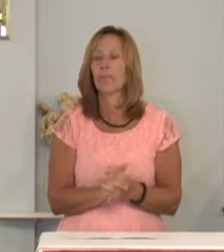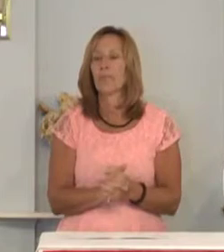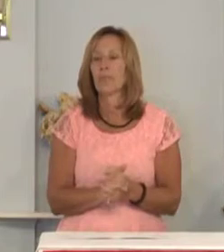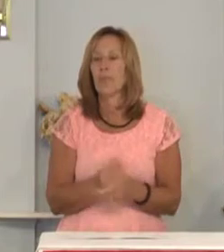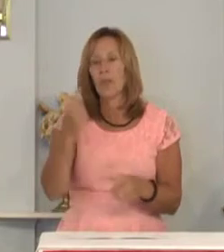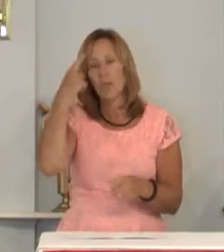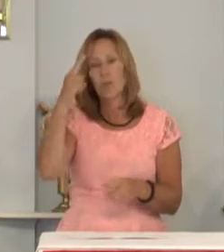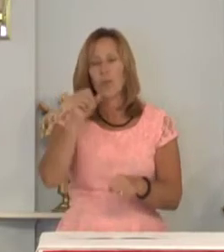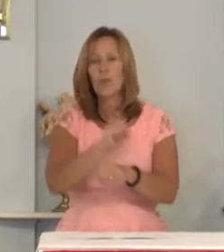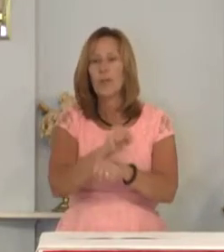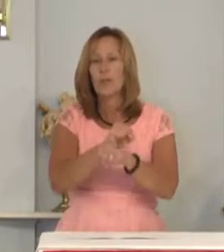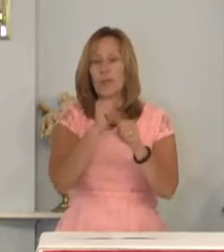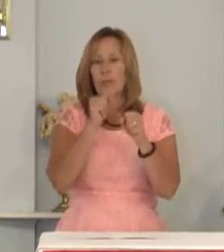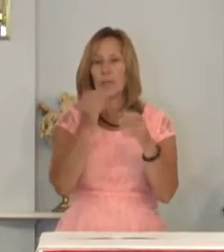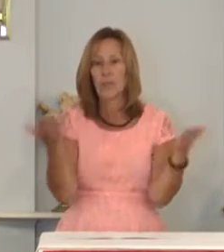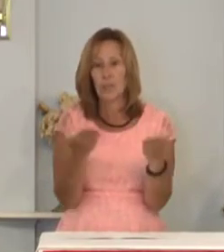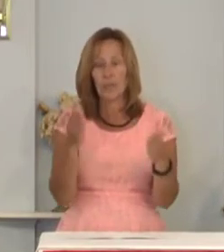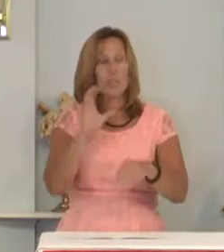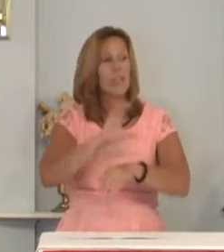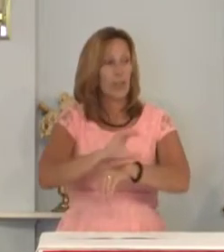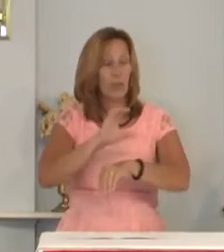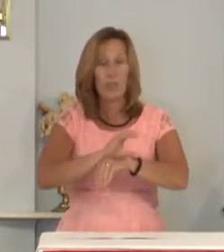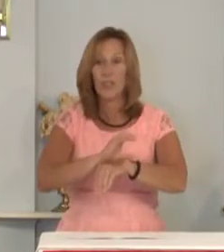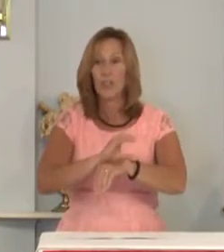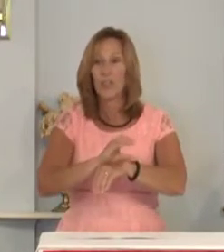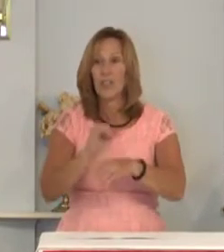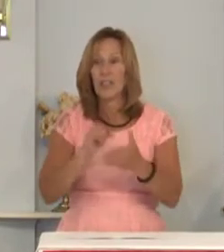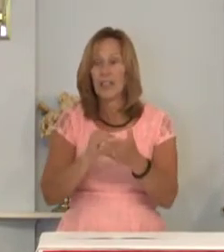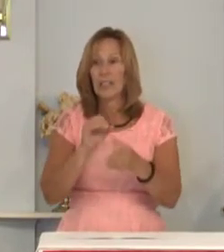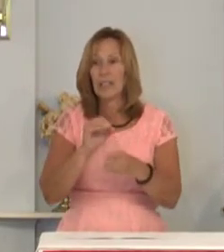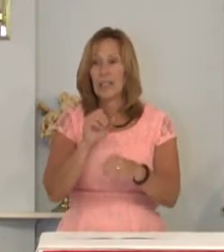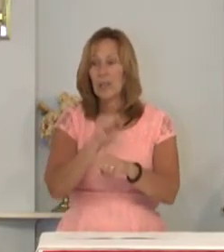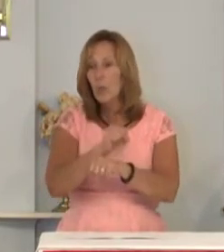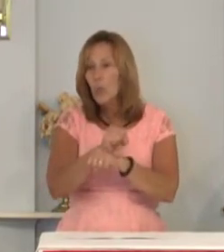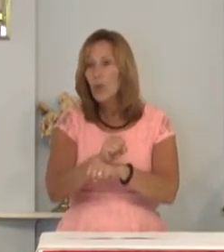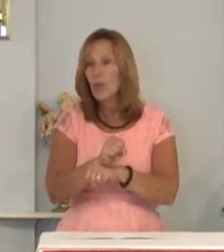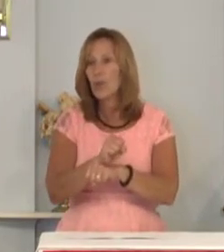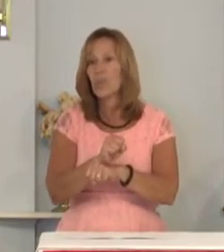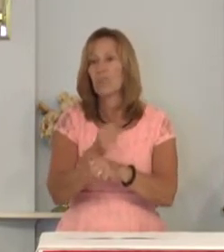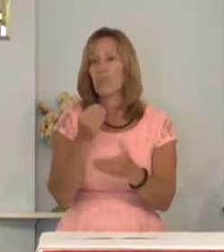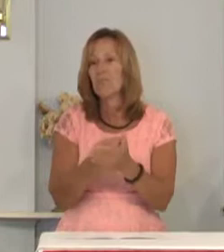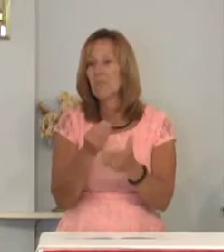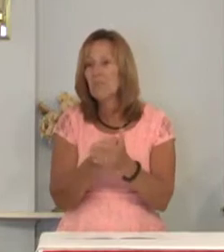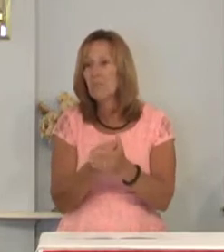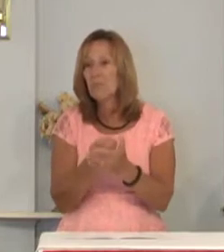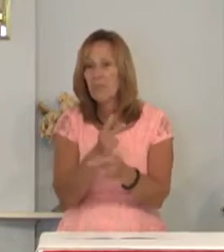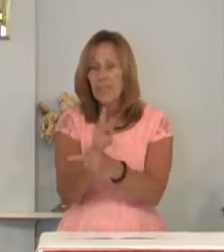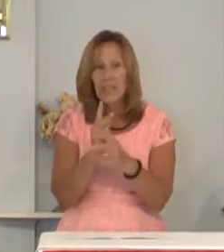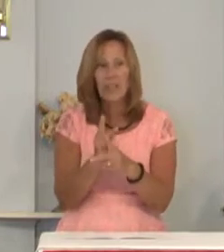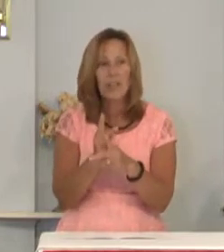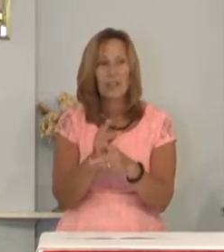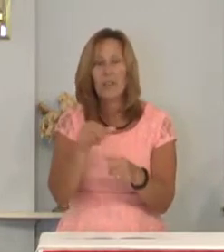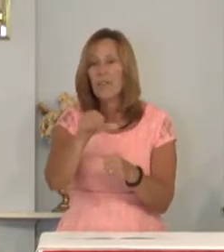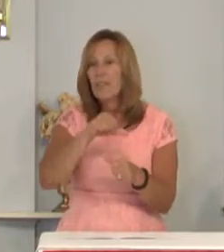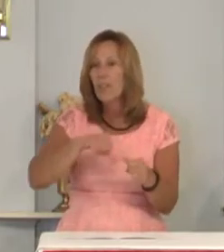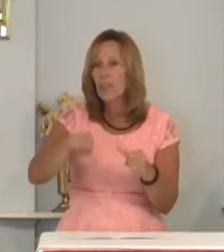for the mission of this congregation its ministries stewardship fellowship